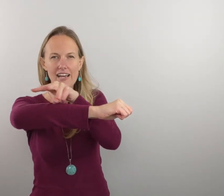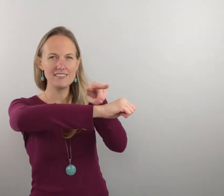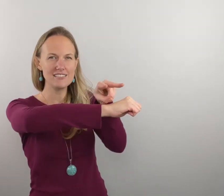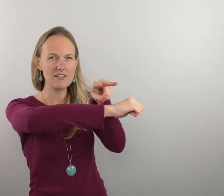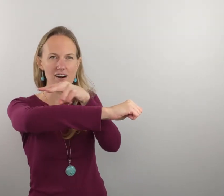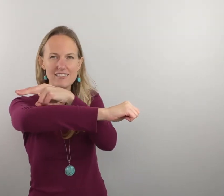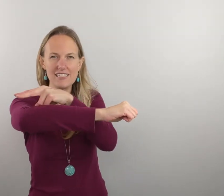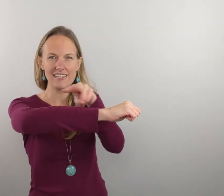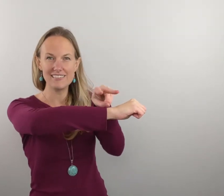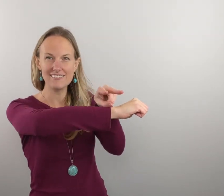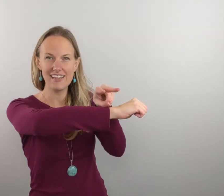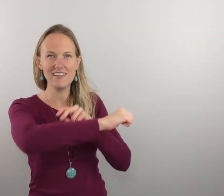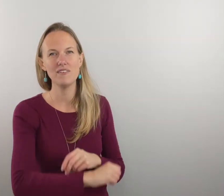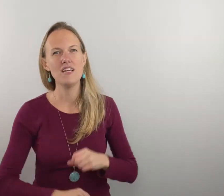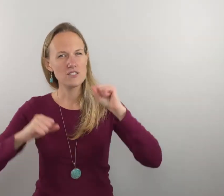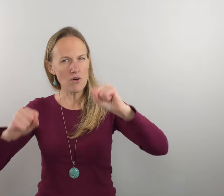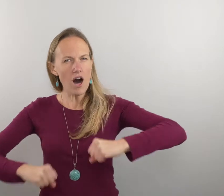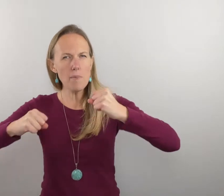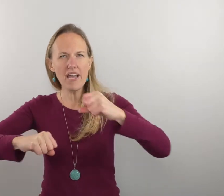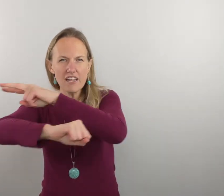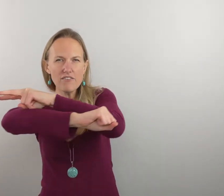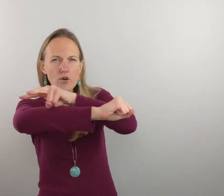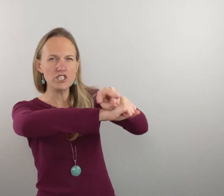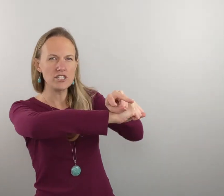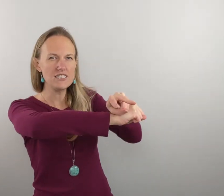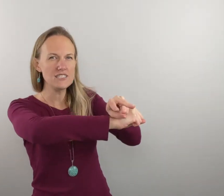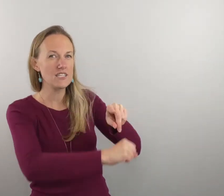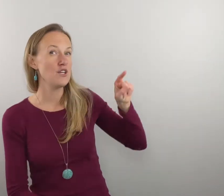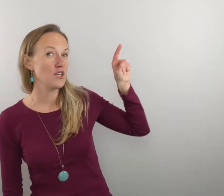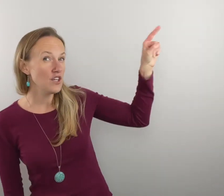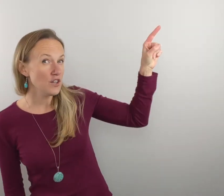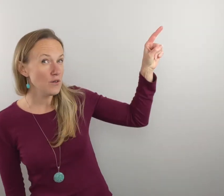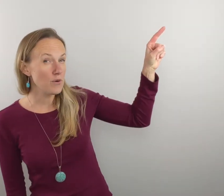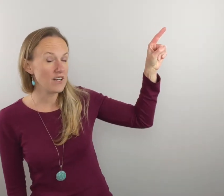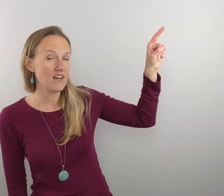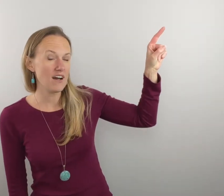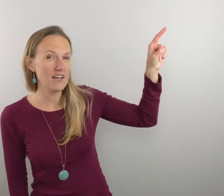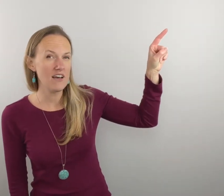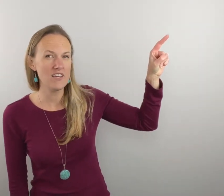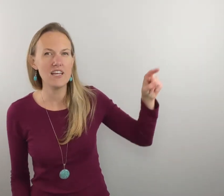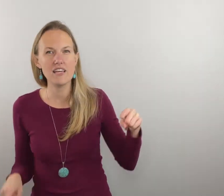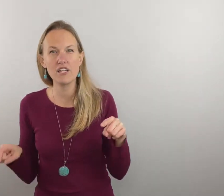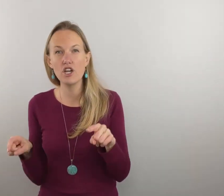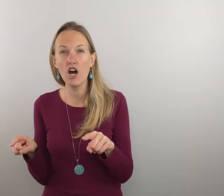just across like this okay so almighty fortress you pointing god in heaven and then go